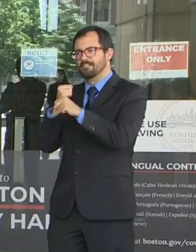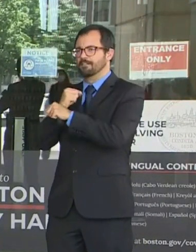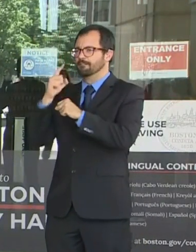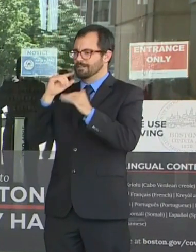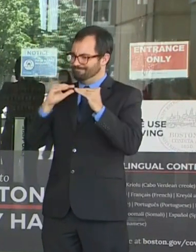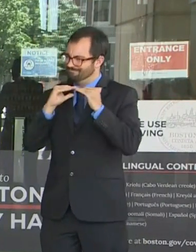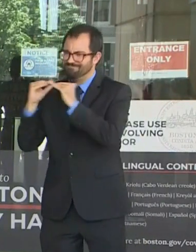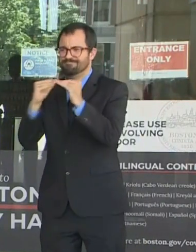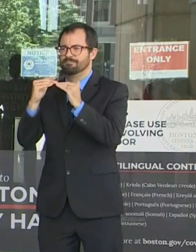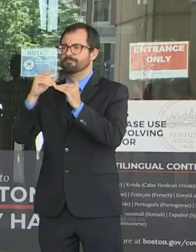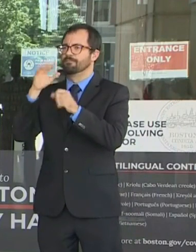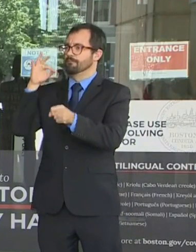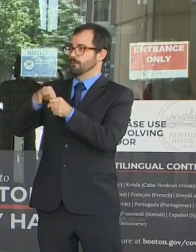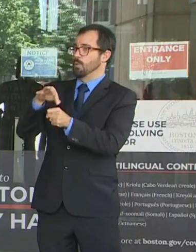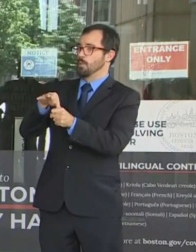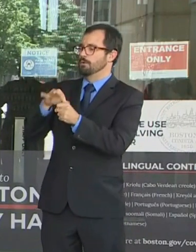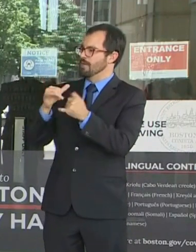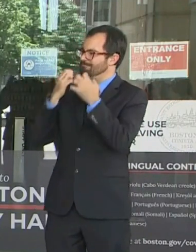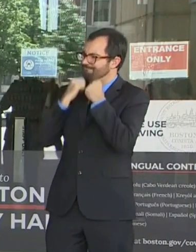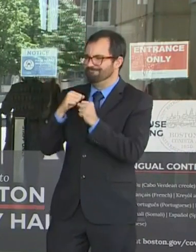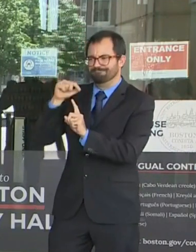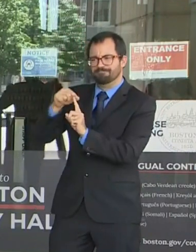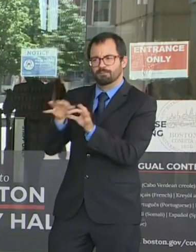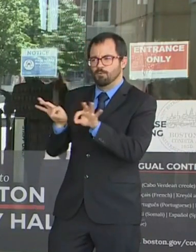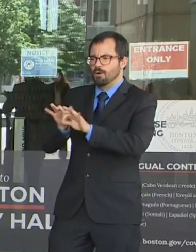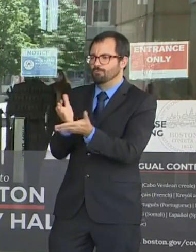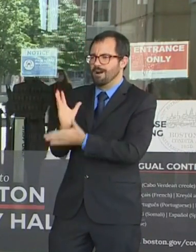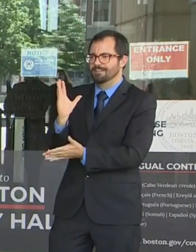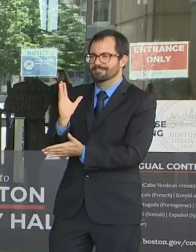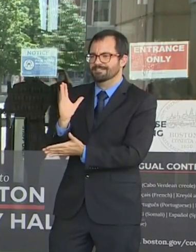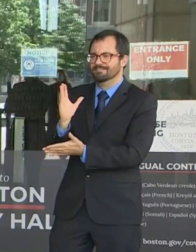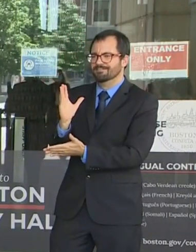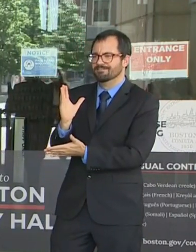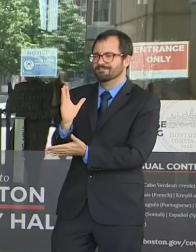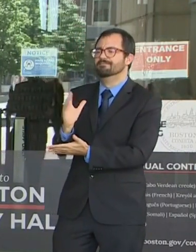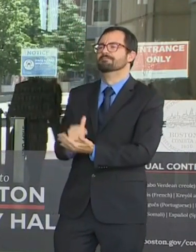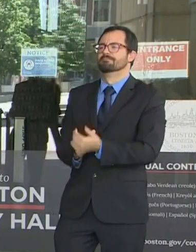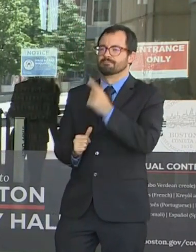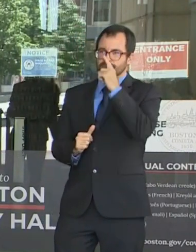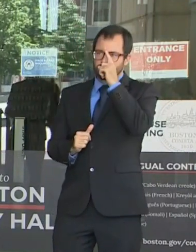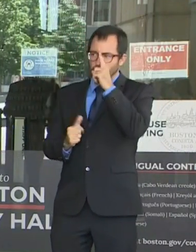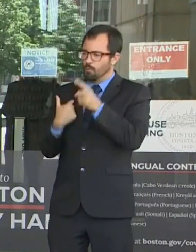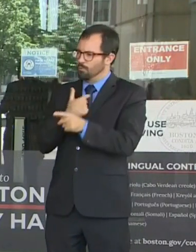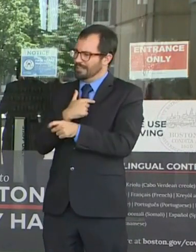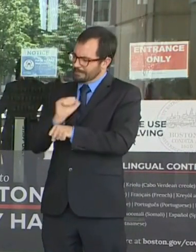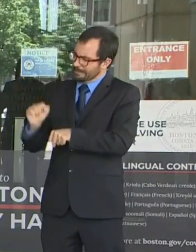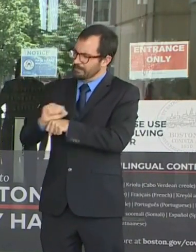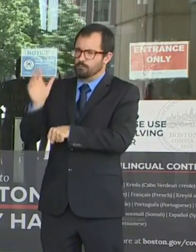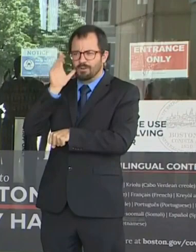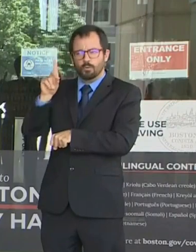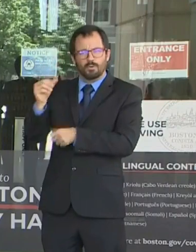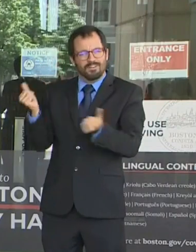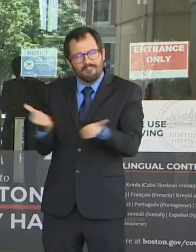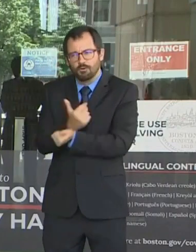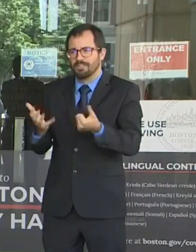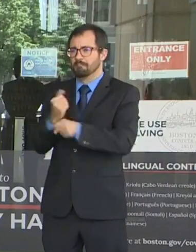I can assure you that we will do everything within our power to make sure that everyone's vote is counted. counted.